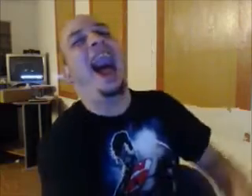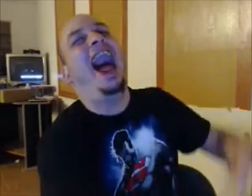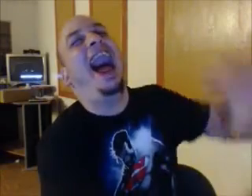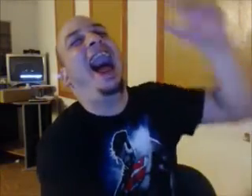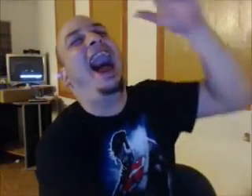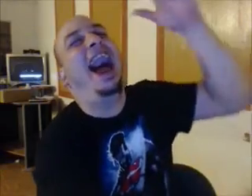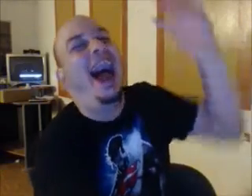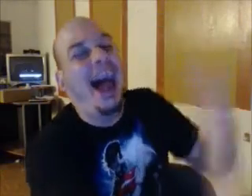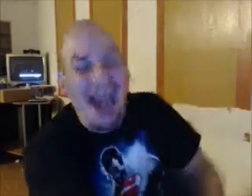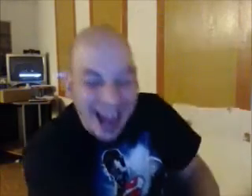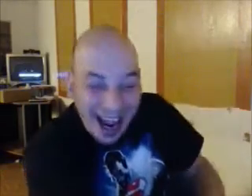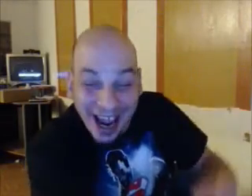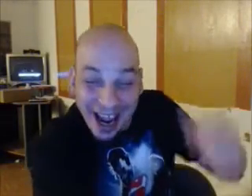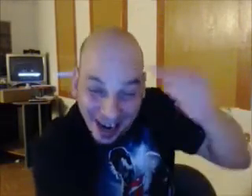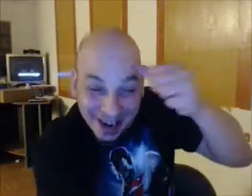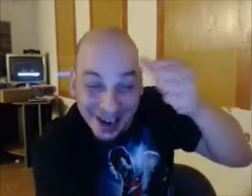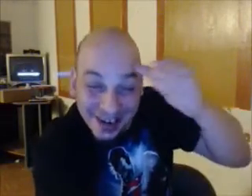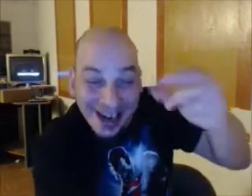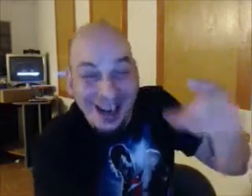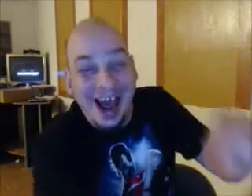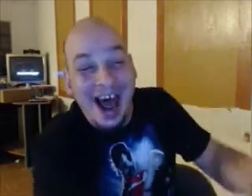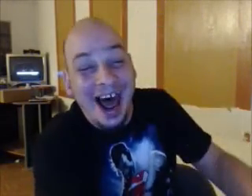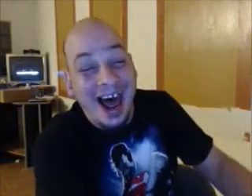He was saying I was...